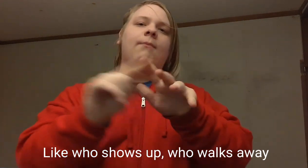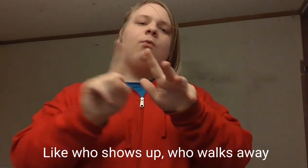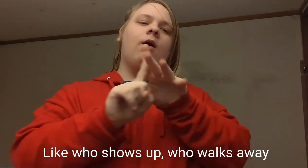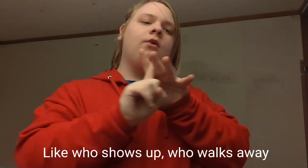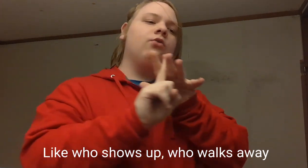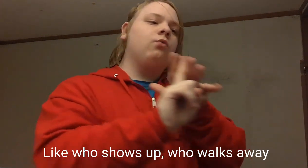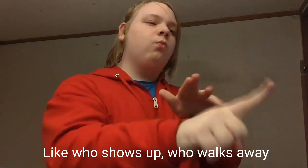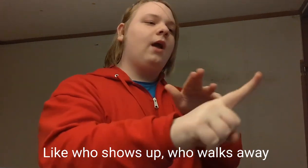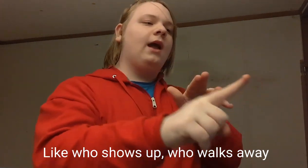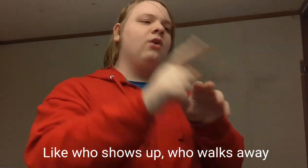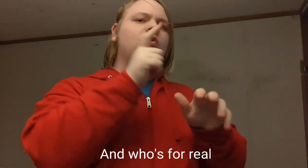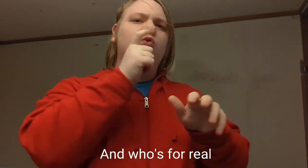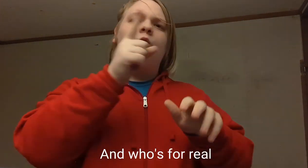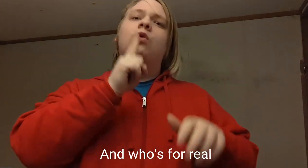away and who's for real